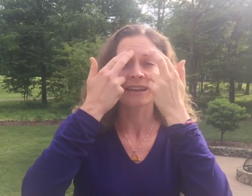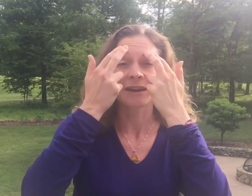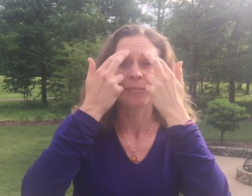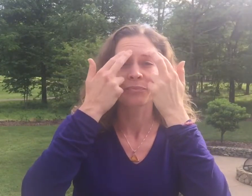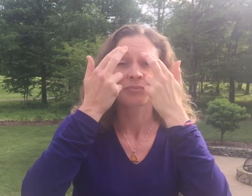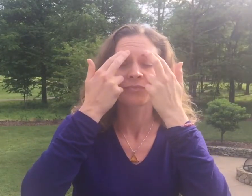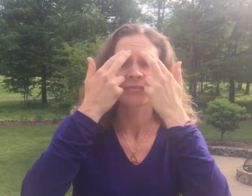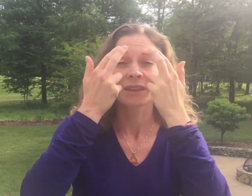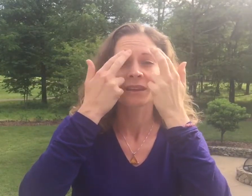I am.